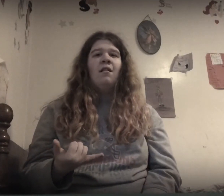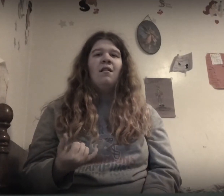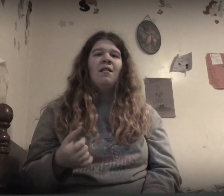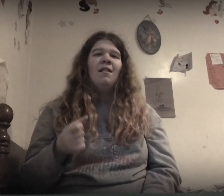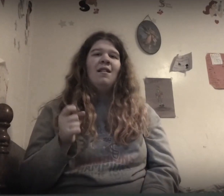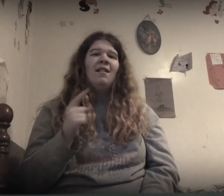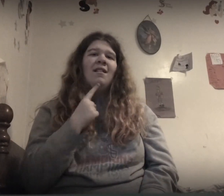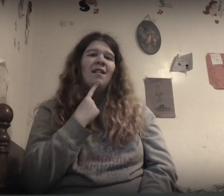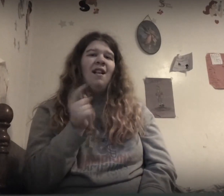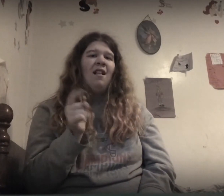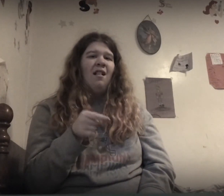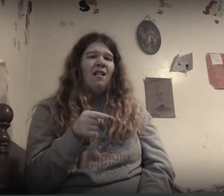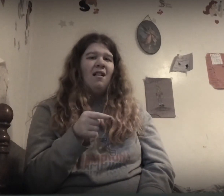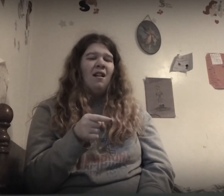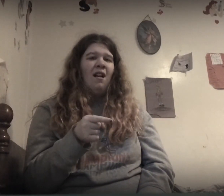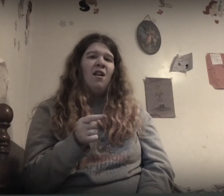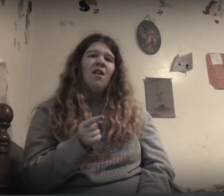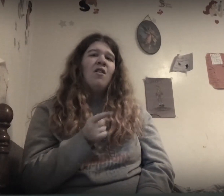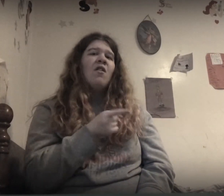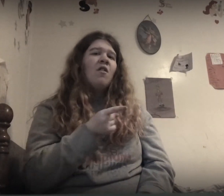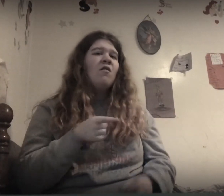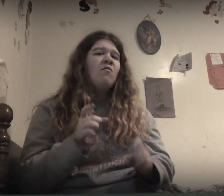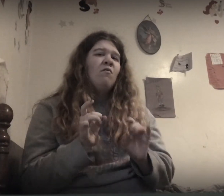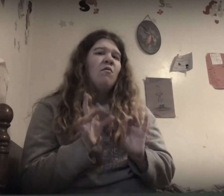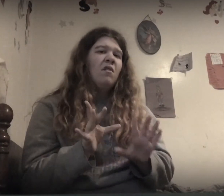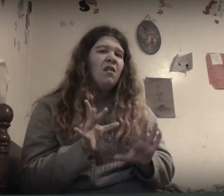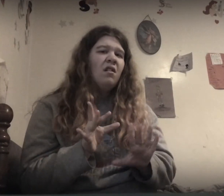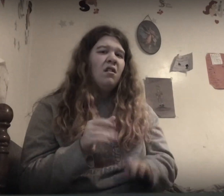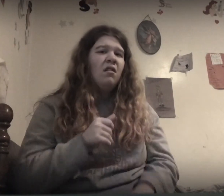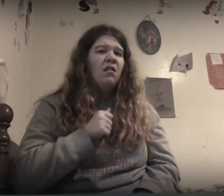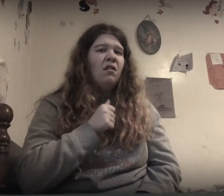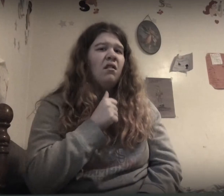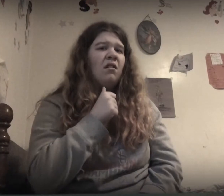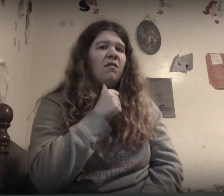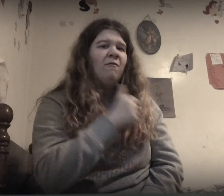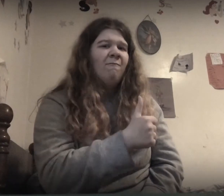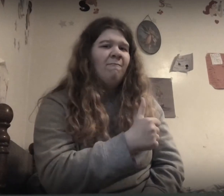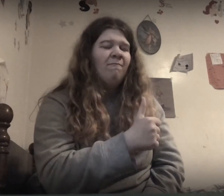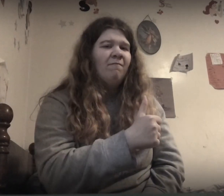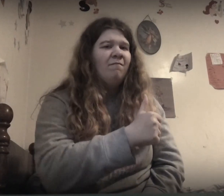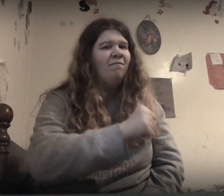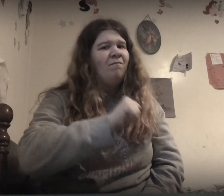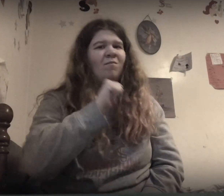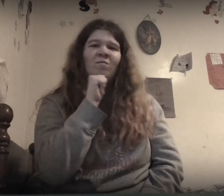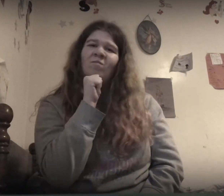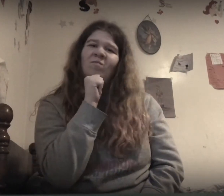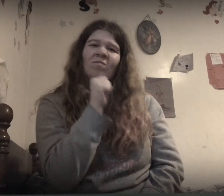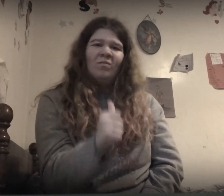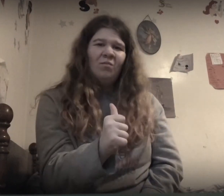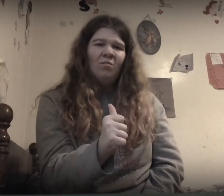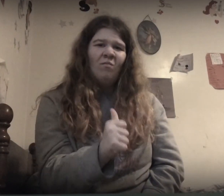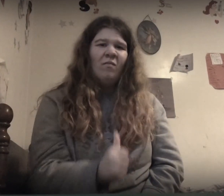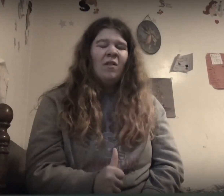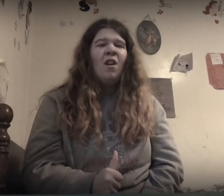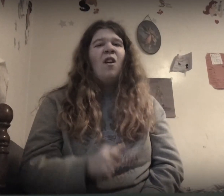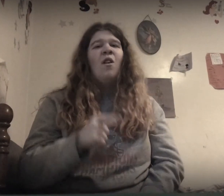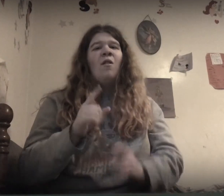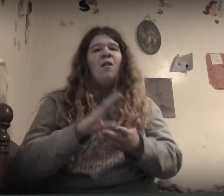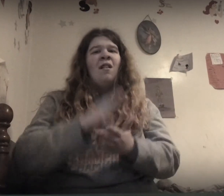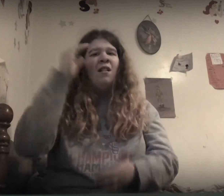Don't you ever say Did I like the way you were When